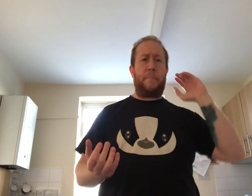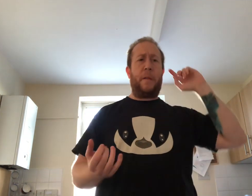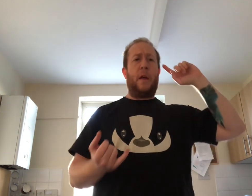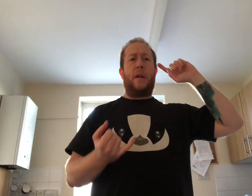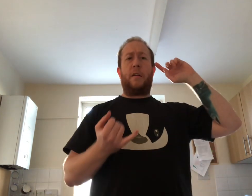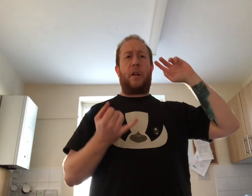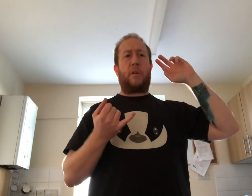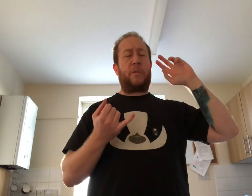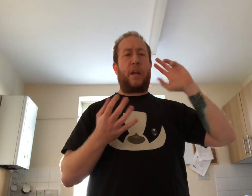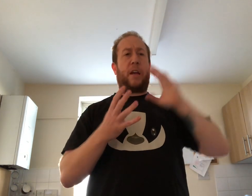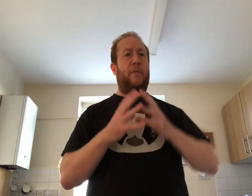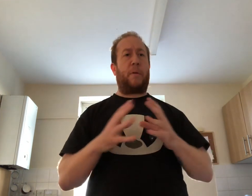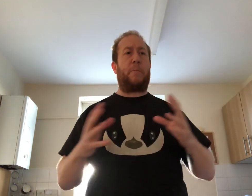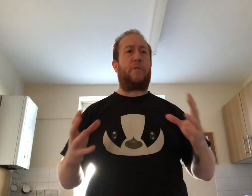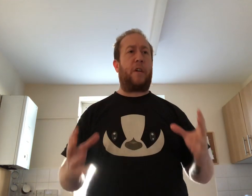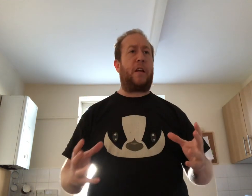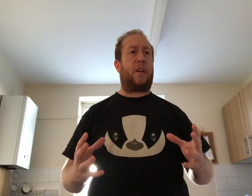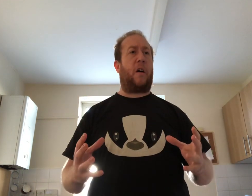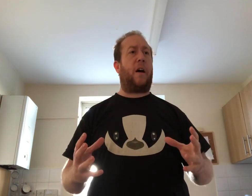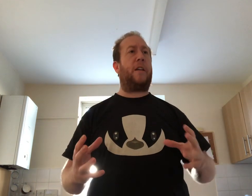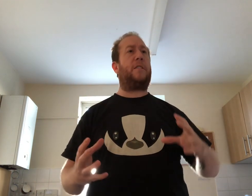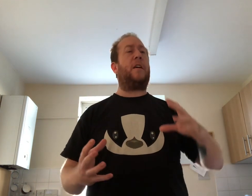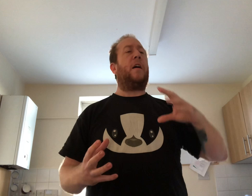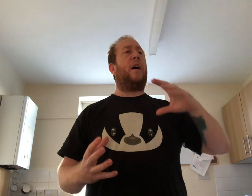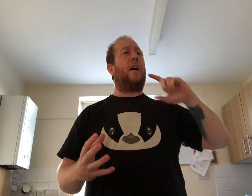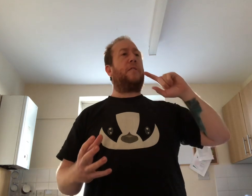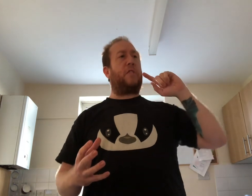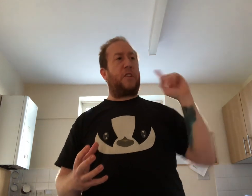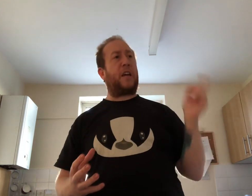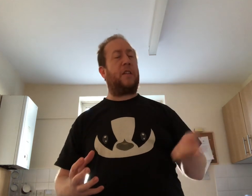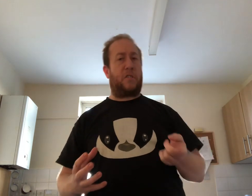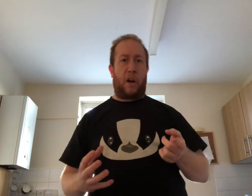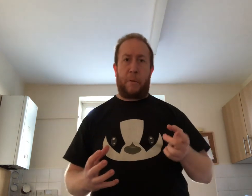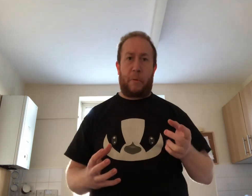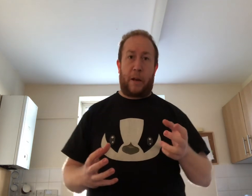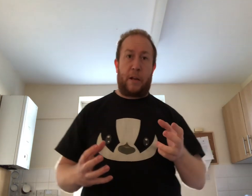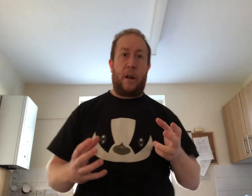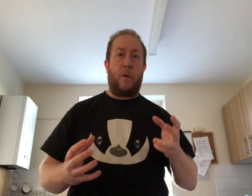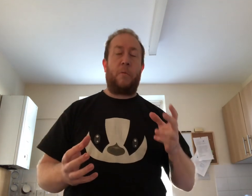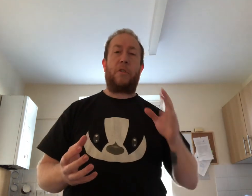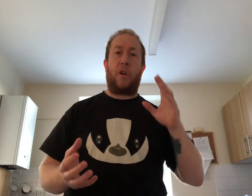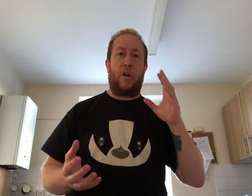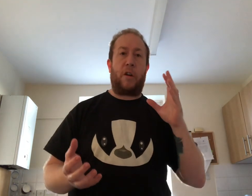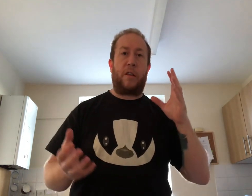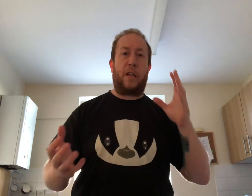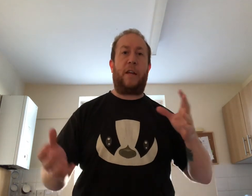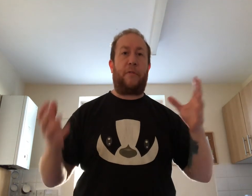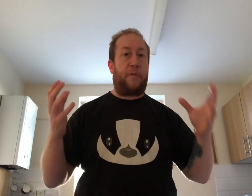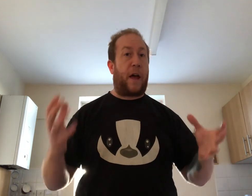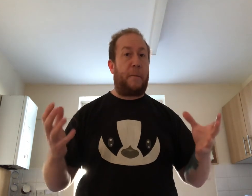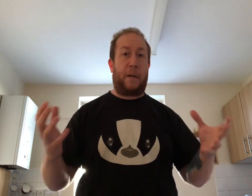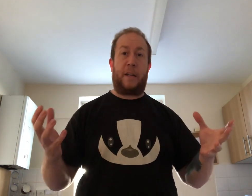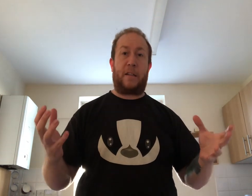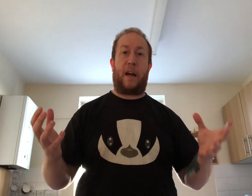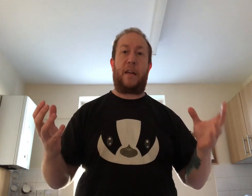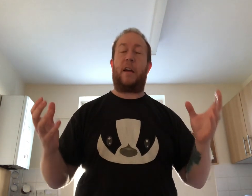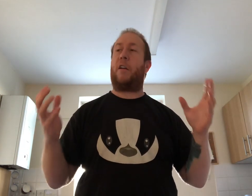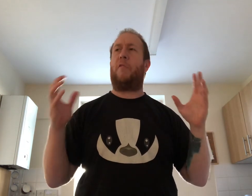like I was saying everyone was really kind the second time we went was on the family day and I